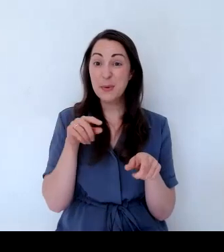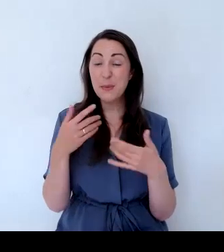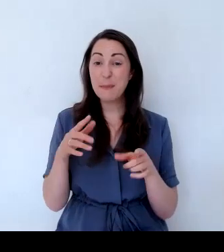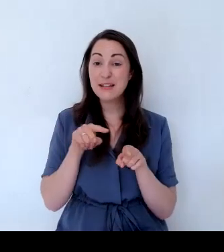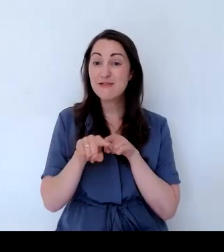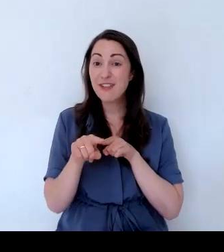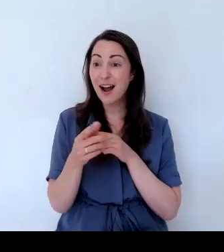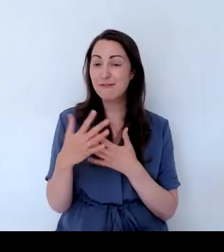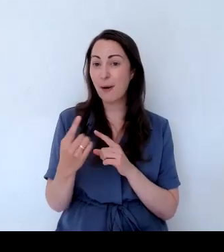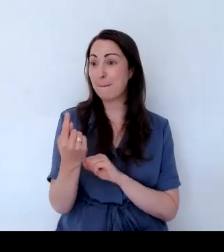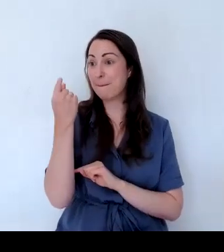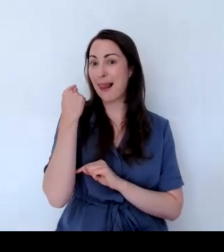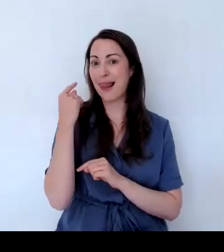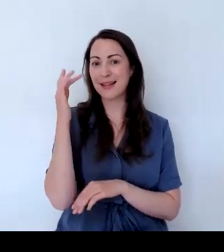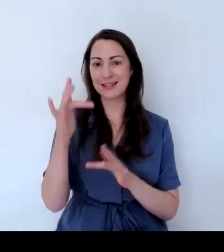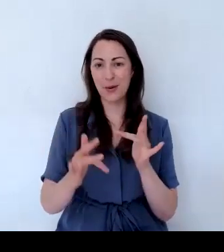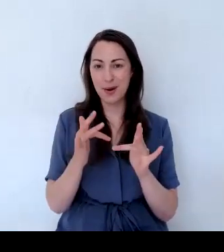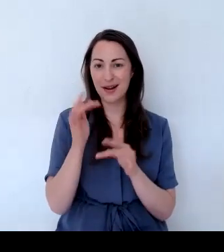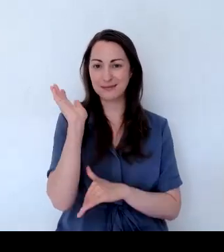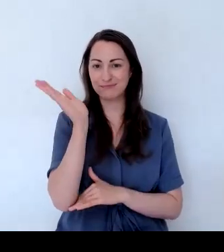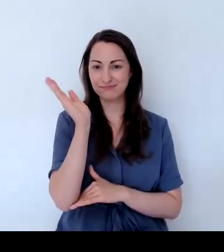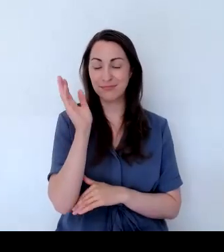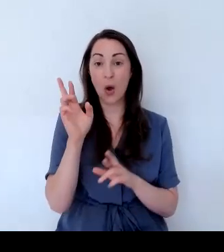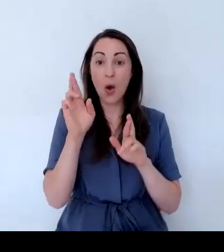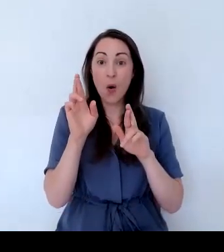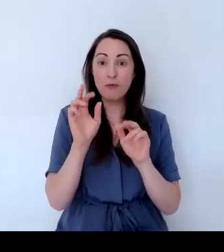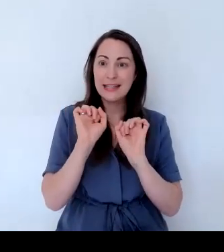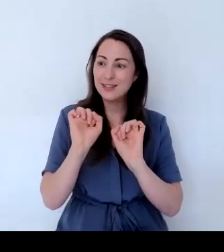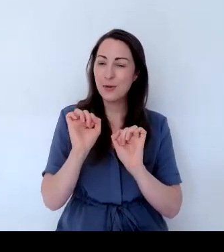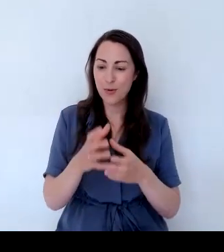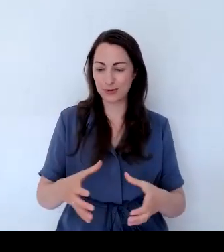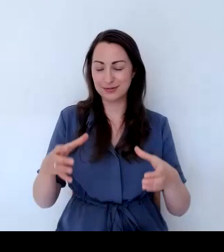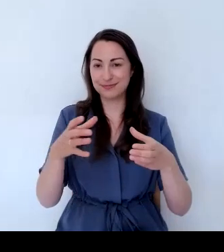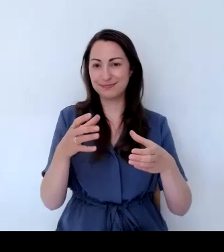then hopefully you achieved a similar sort of look.